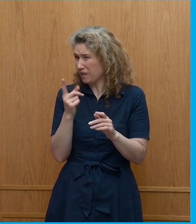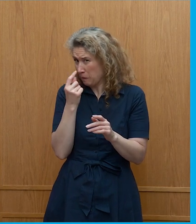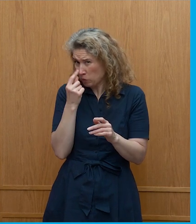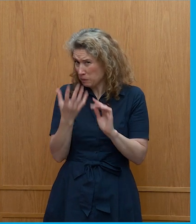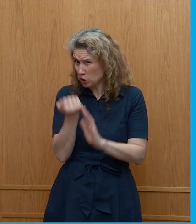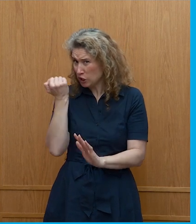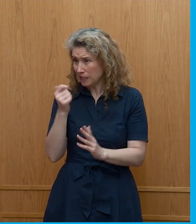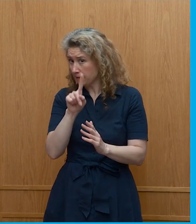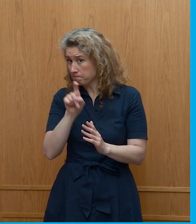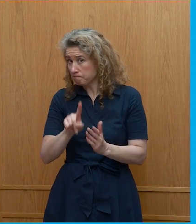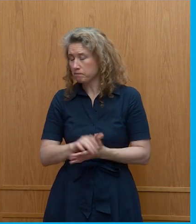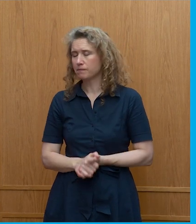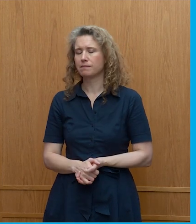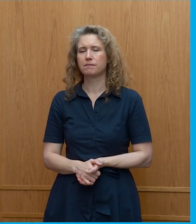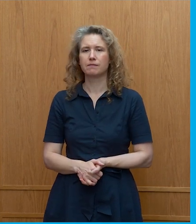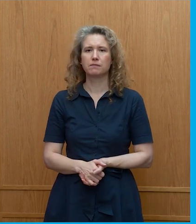getting it for them